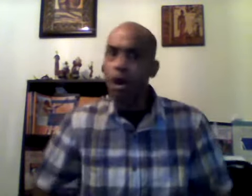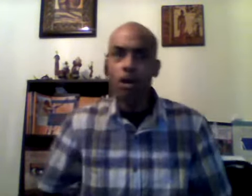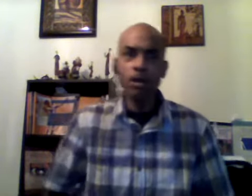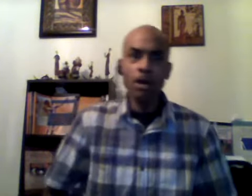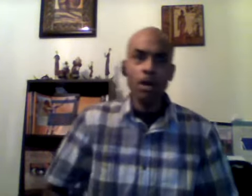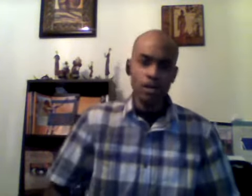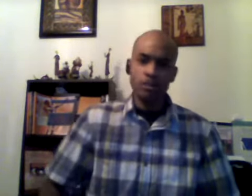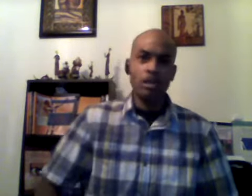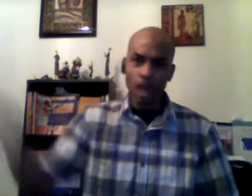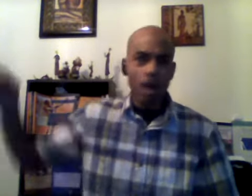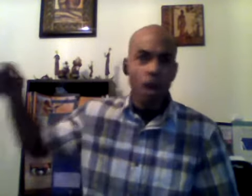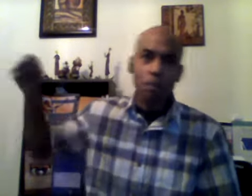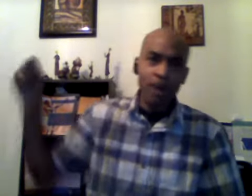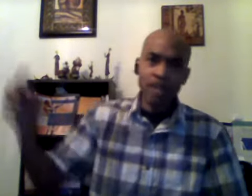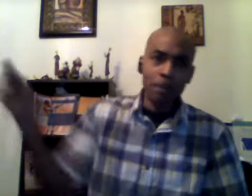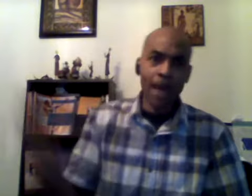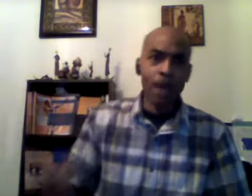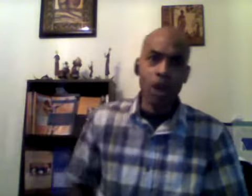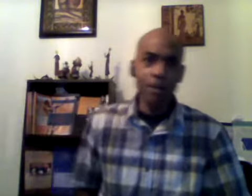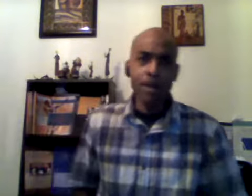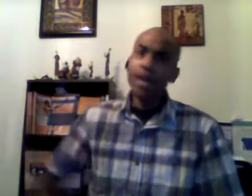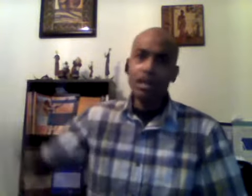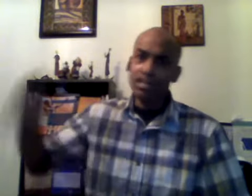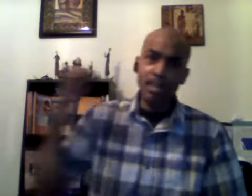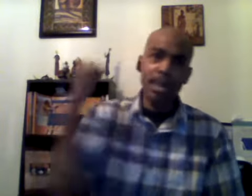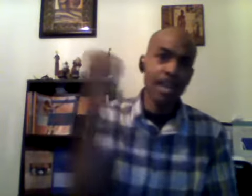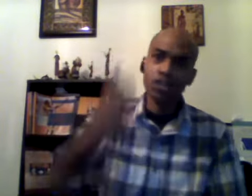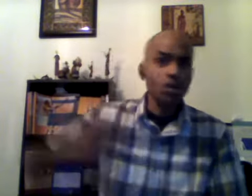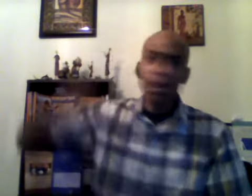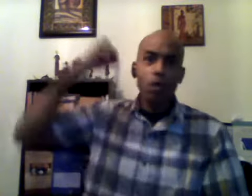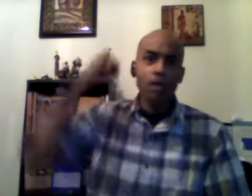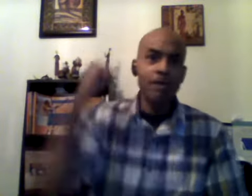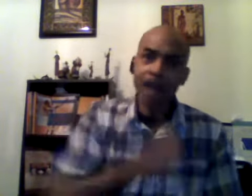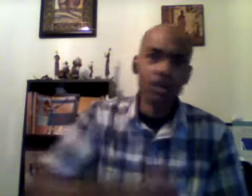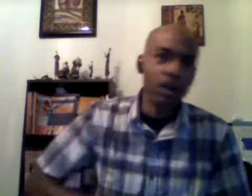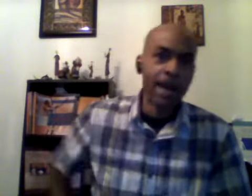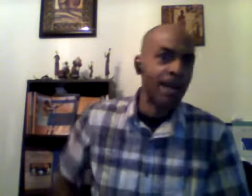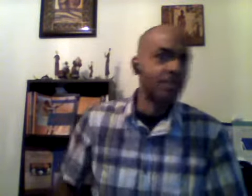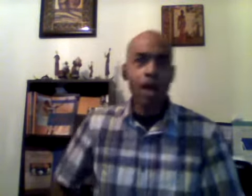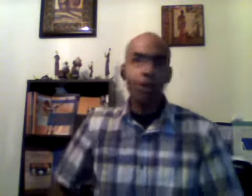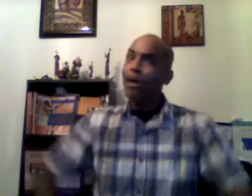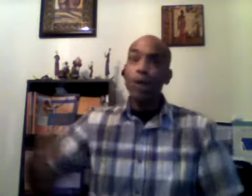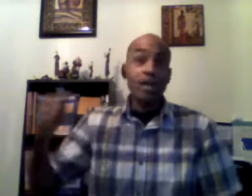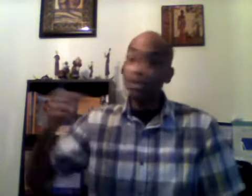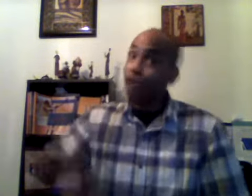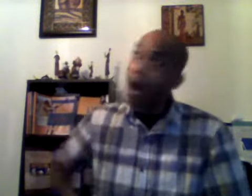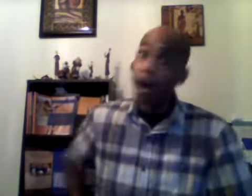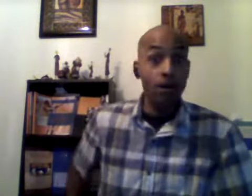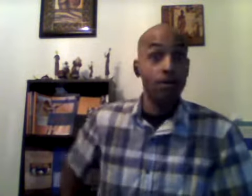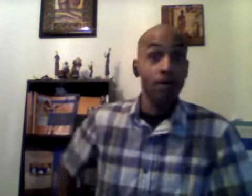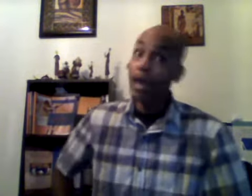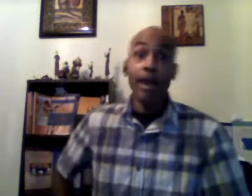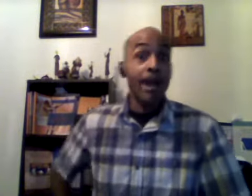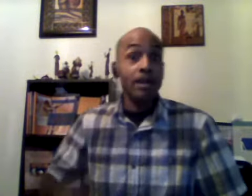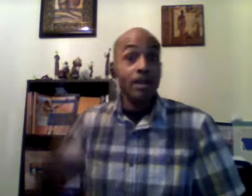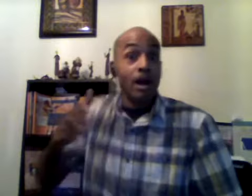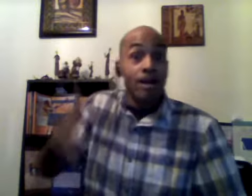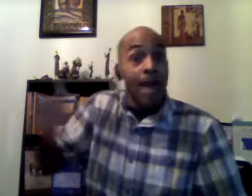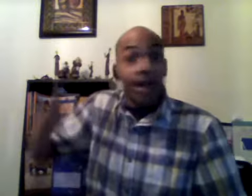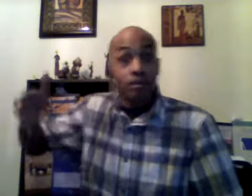because that obese black woman if she hits you would knock your ass out we strong it ain't a lack of